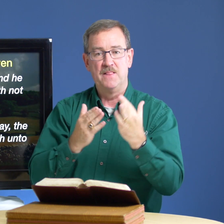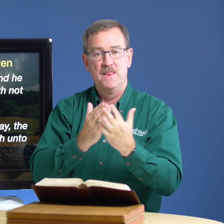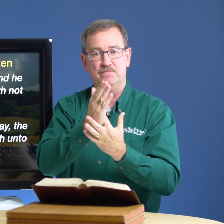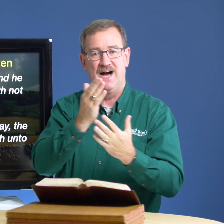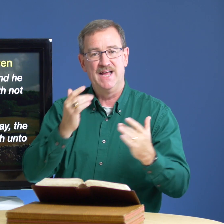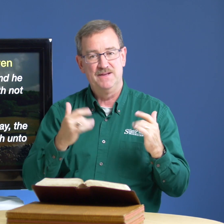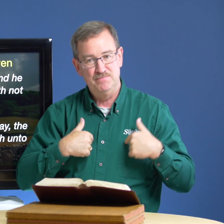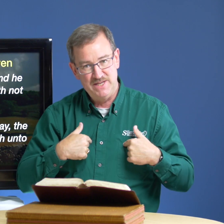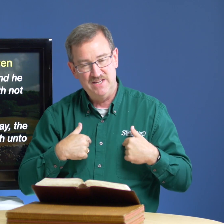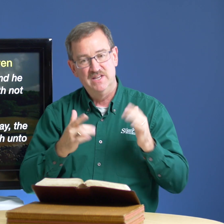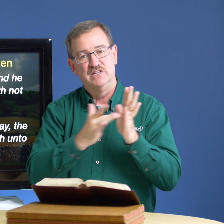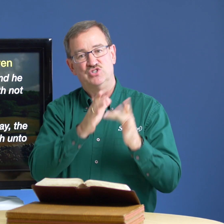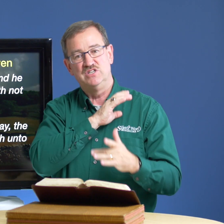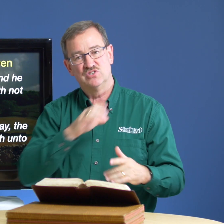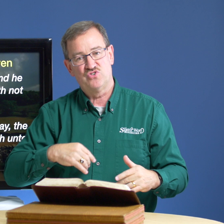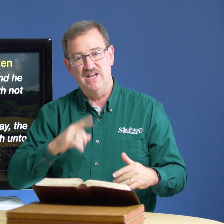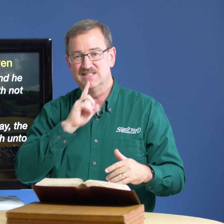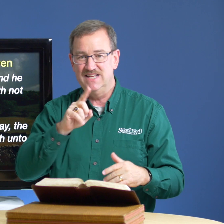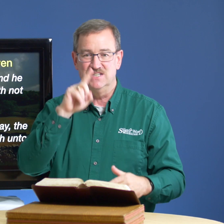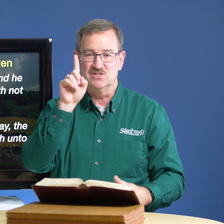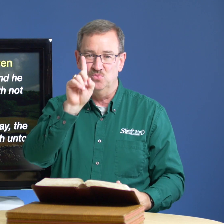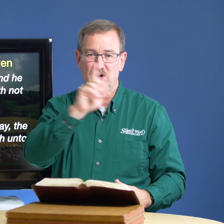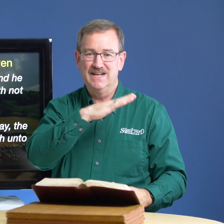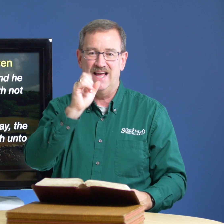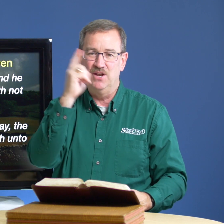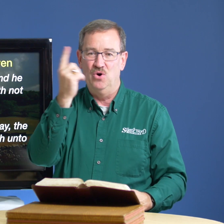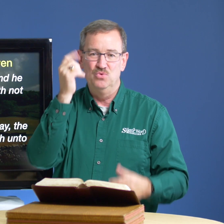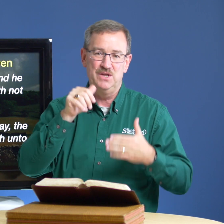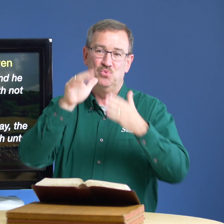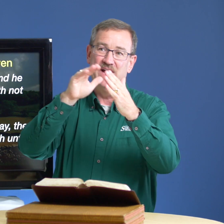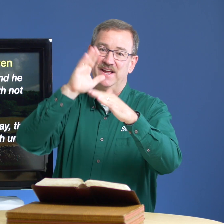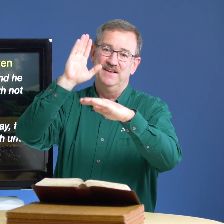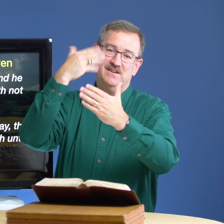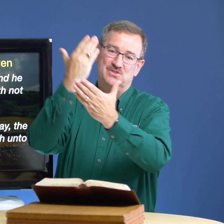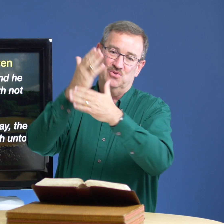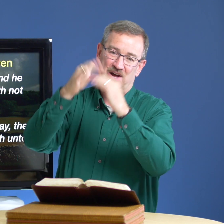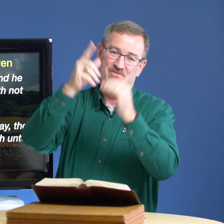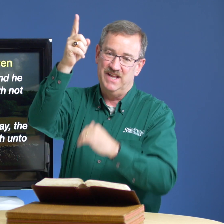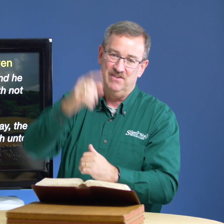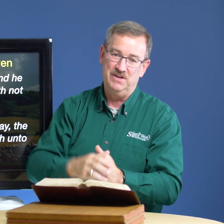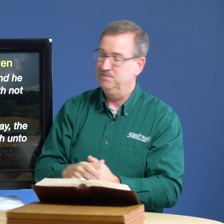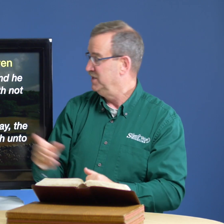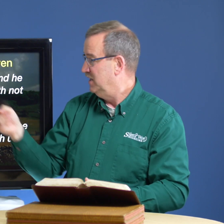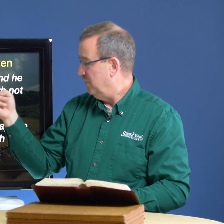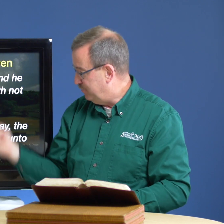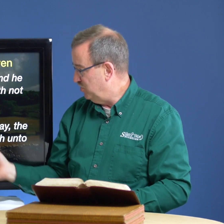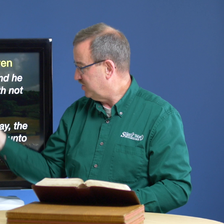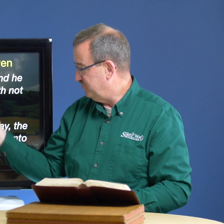by me jesus christ is the one and only way to arrive in heaven both of